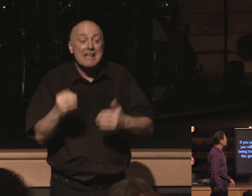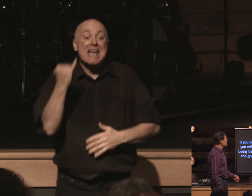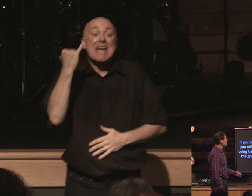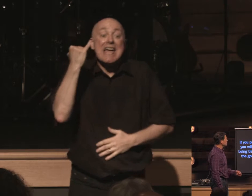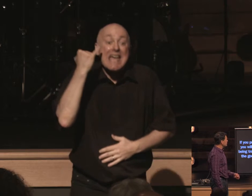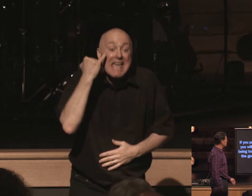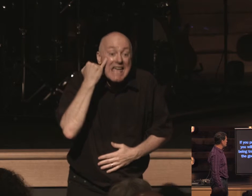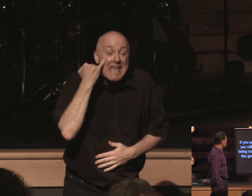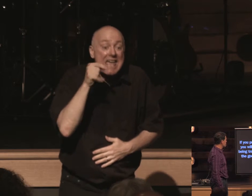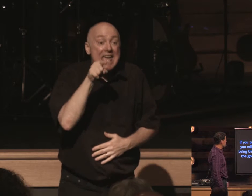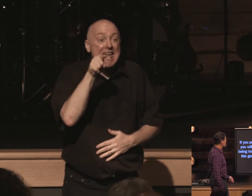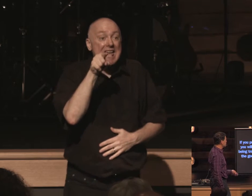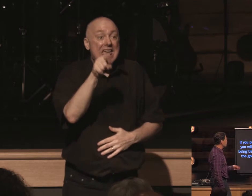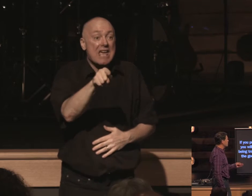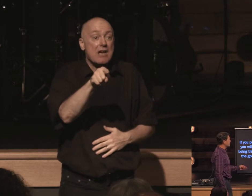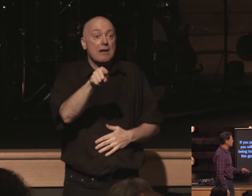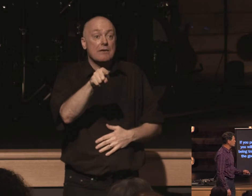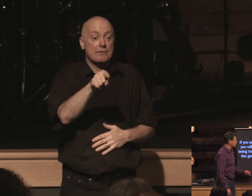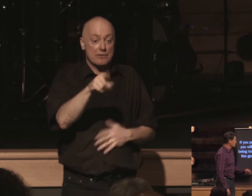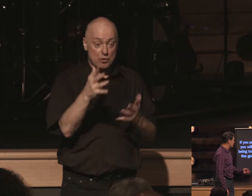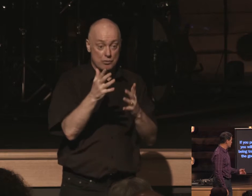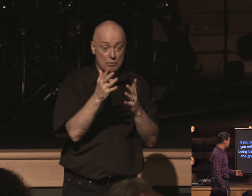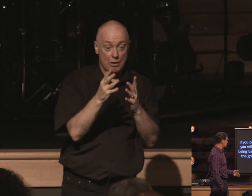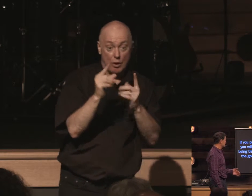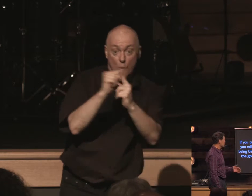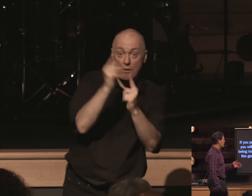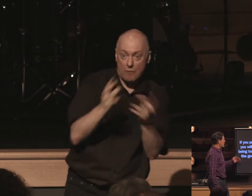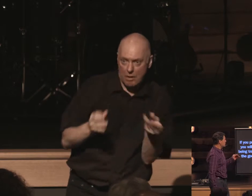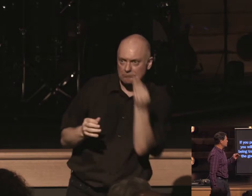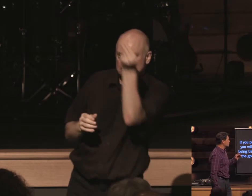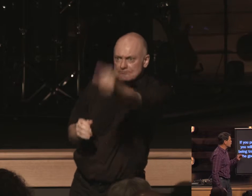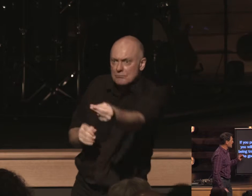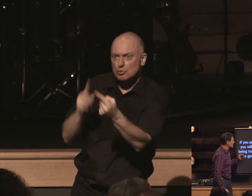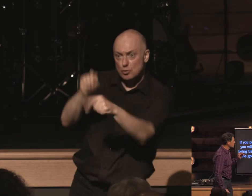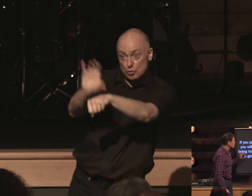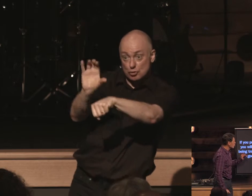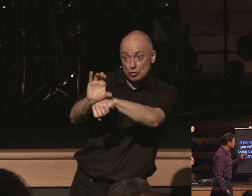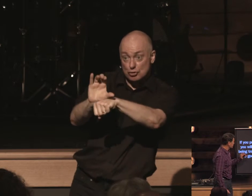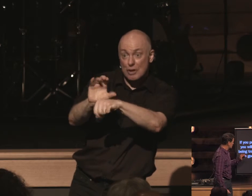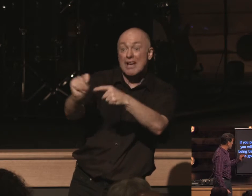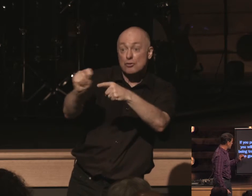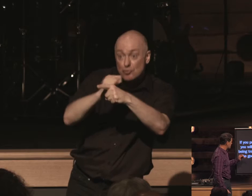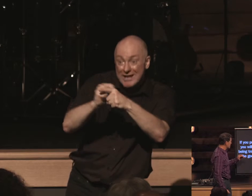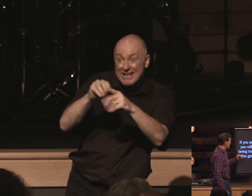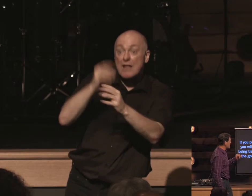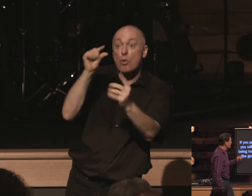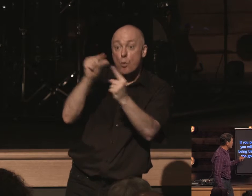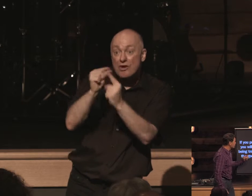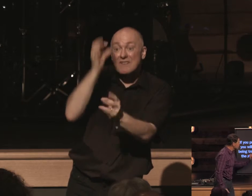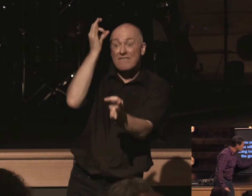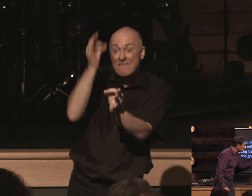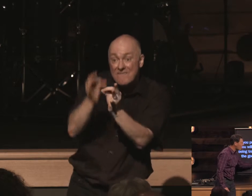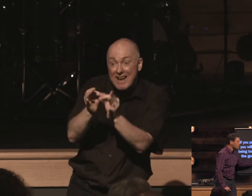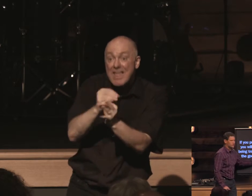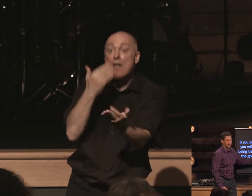put these things before the brothers you will be a good servant of christ jesus being trained in the words of the faith and of the good doctrine